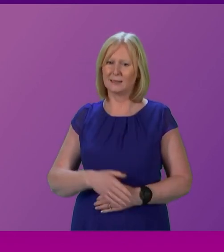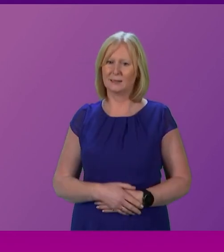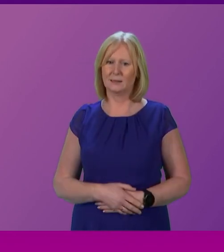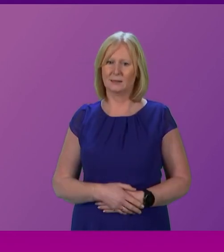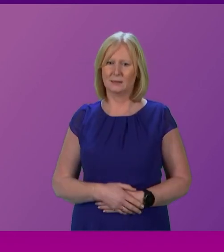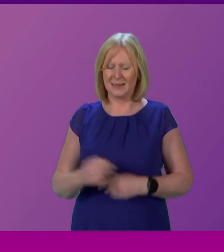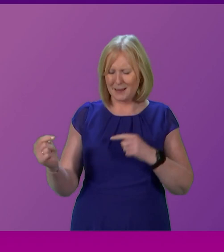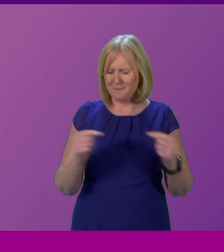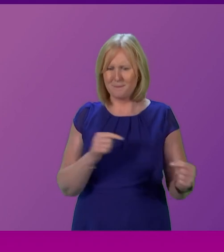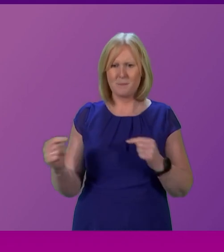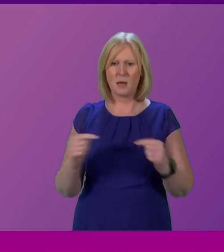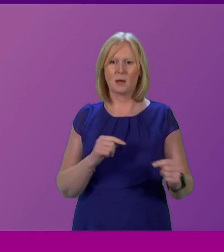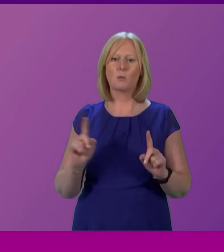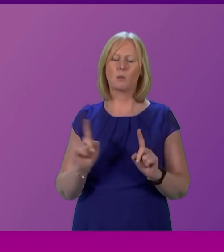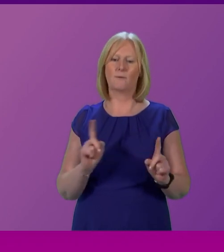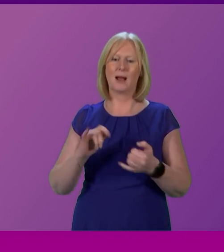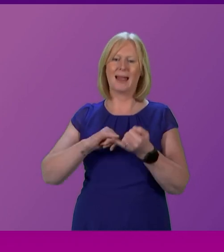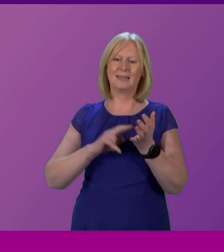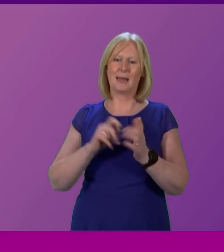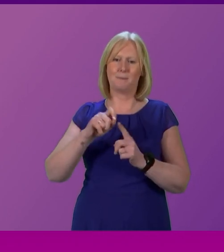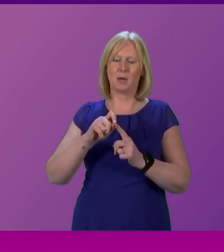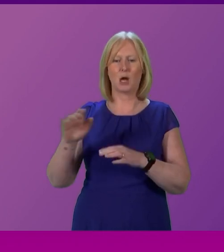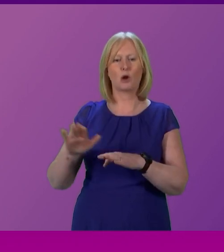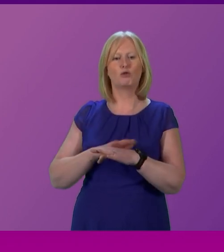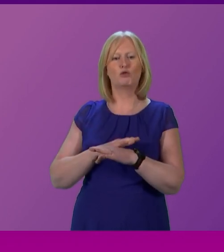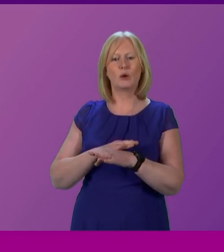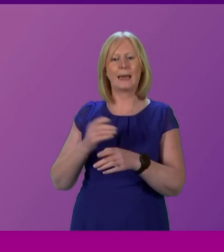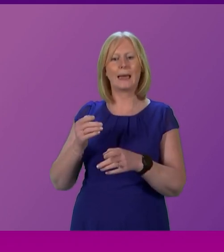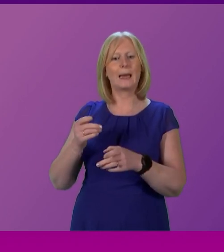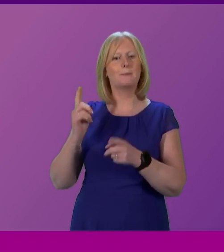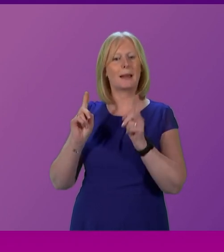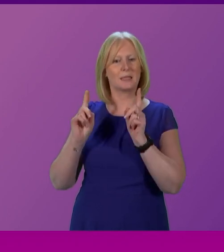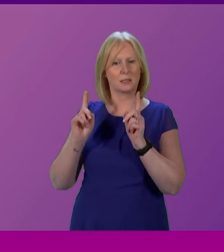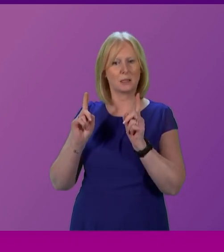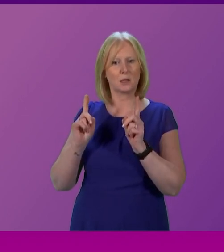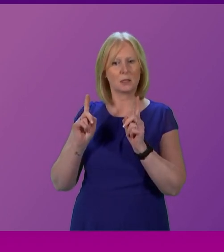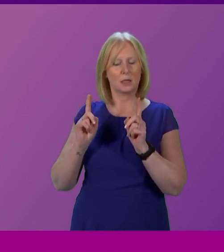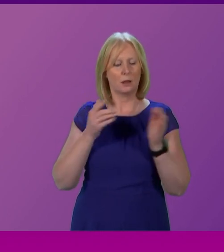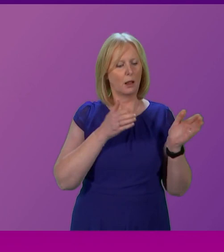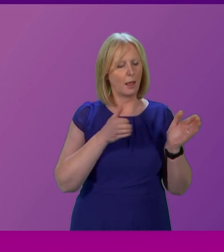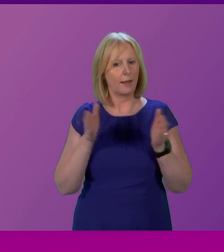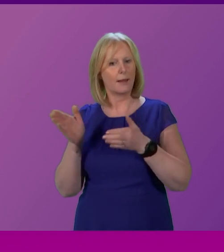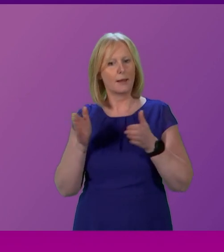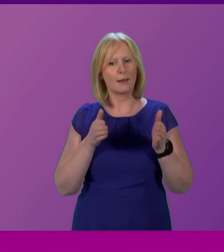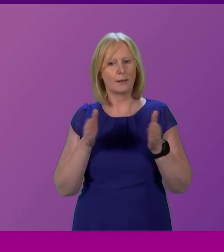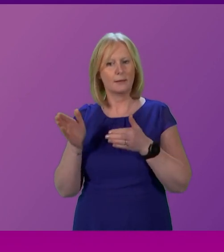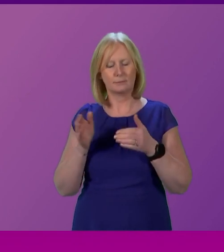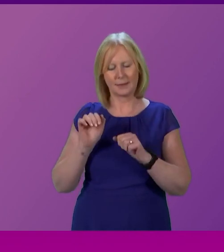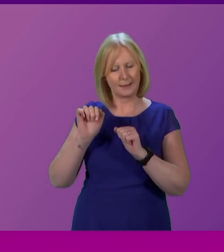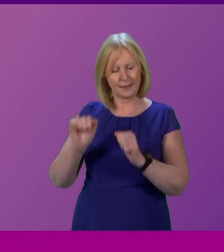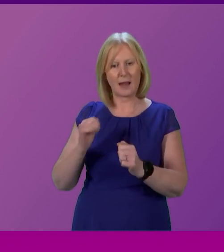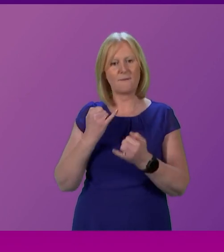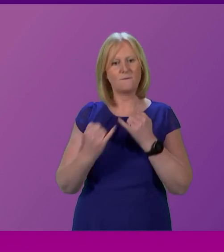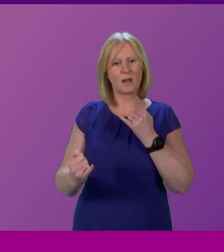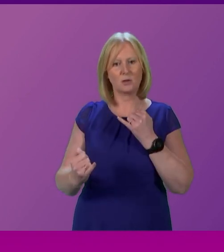all this debate does is allow SNP and Green ministers to distract attention from their singular failure